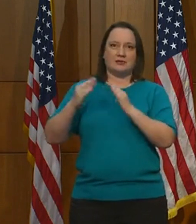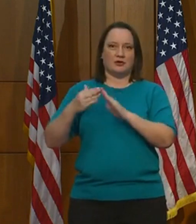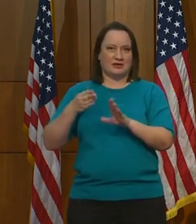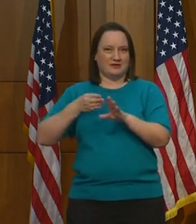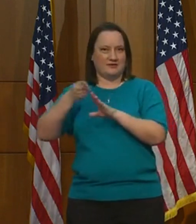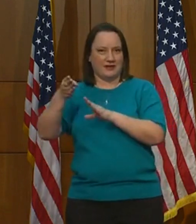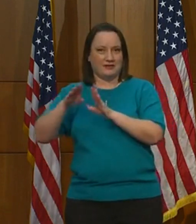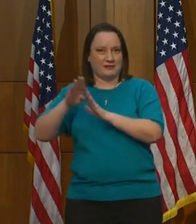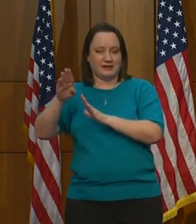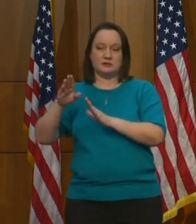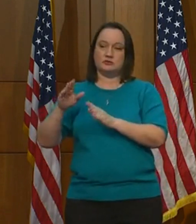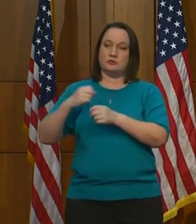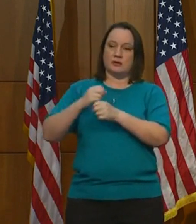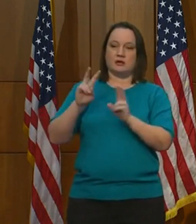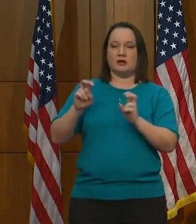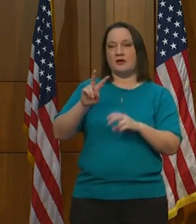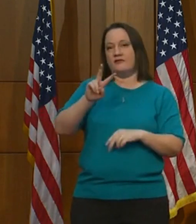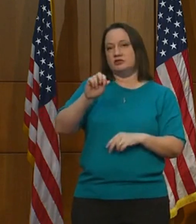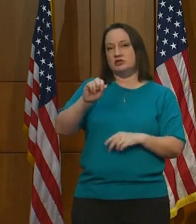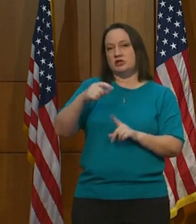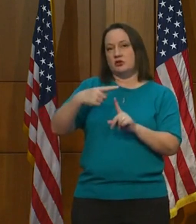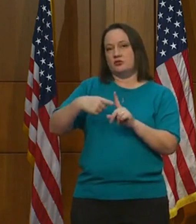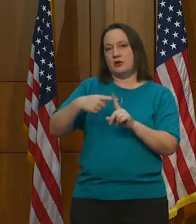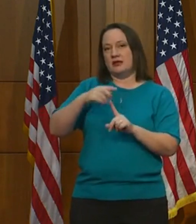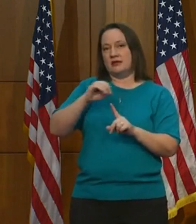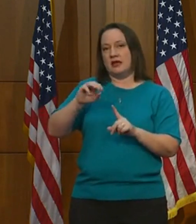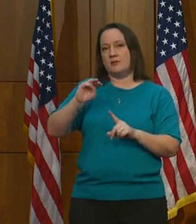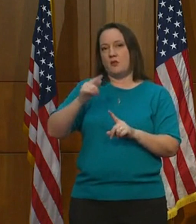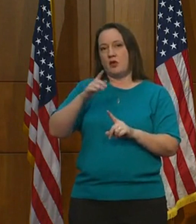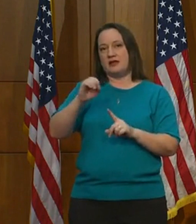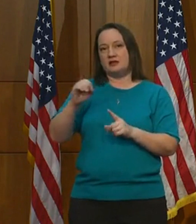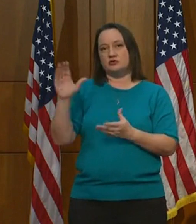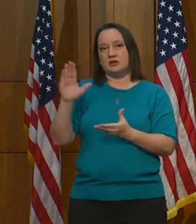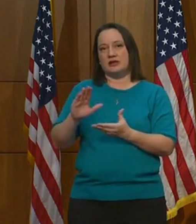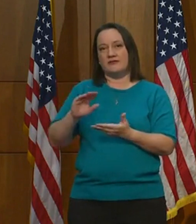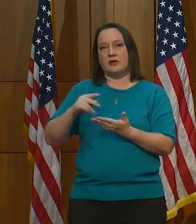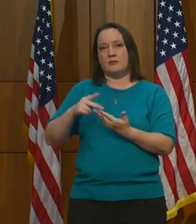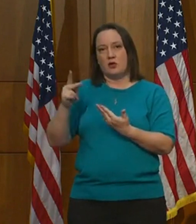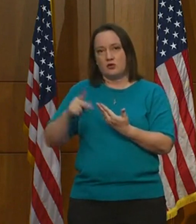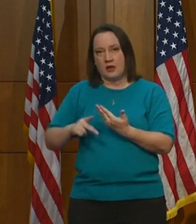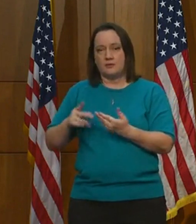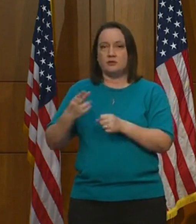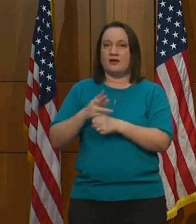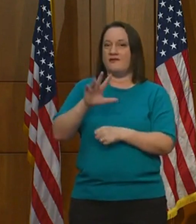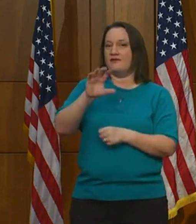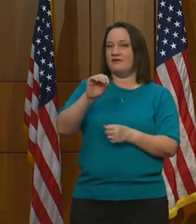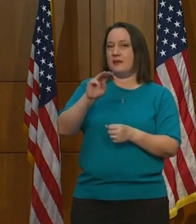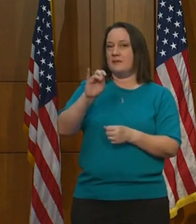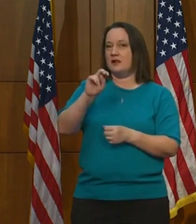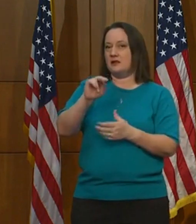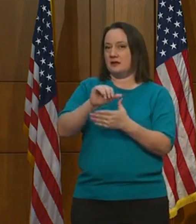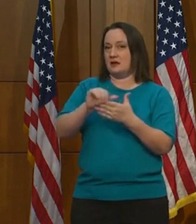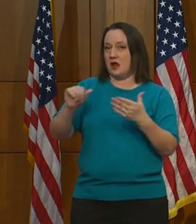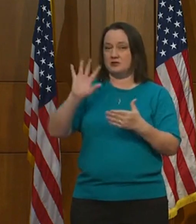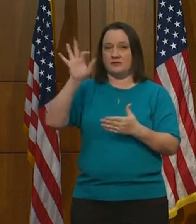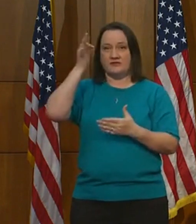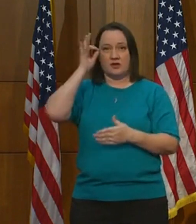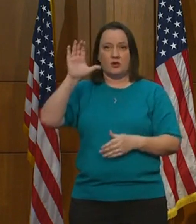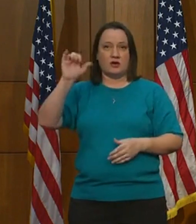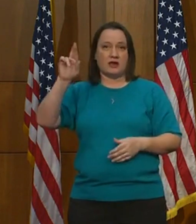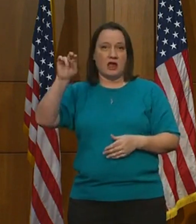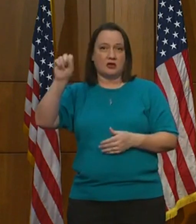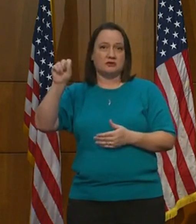Virginia Rent and Mortgage Relief Program, using $50 million in Federal CARES Act funds.